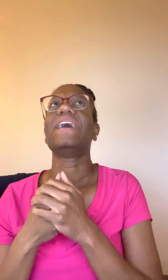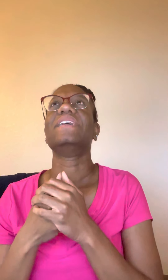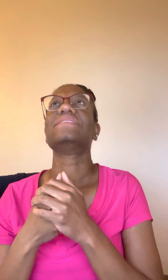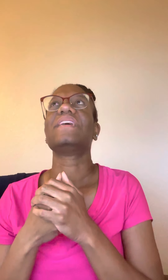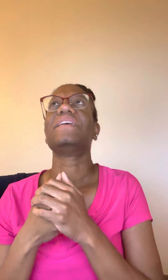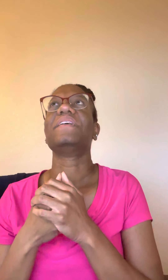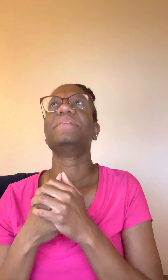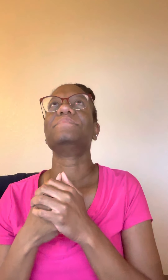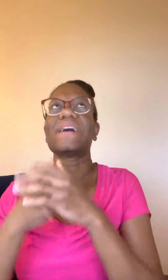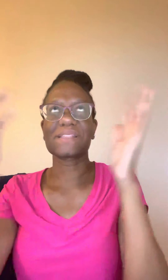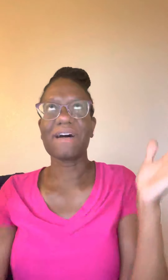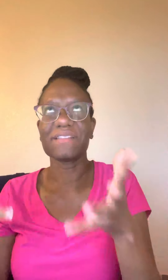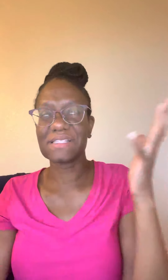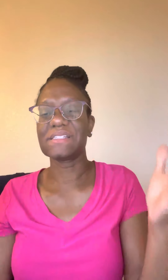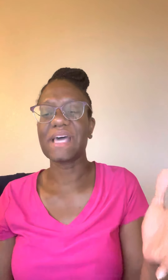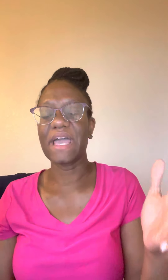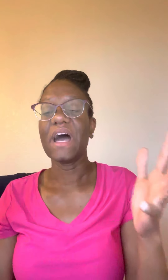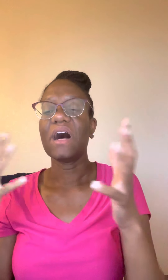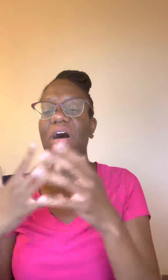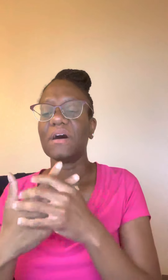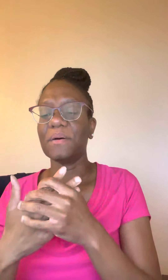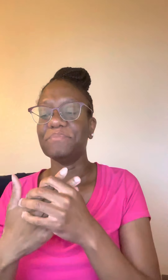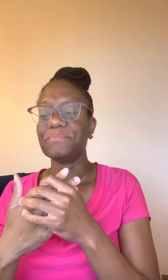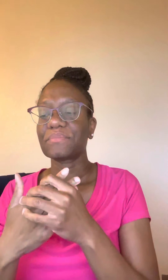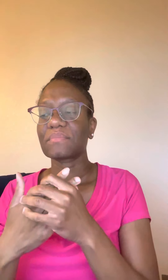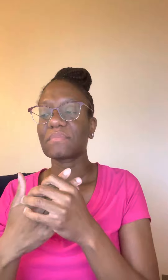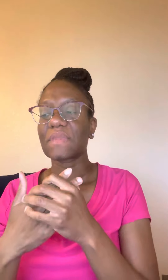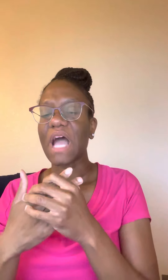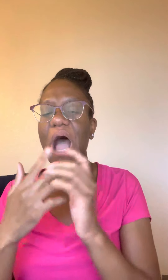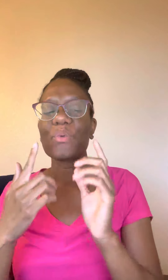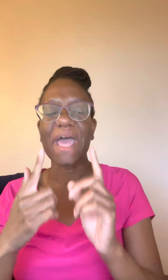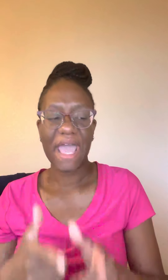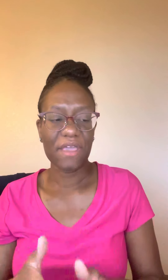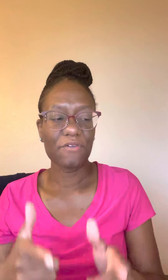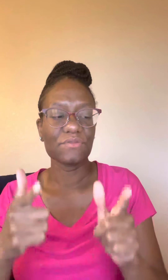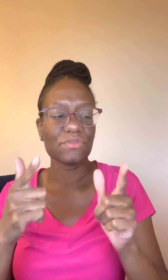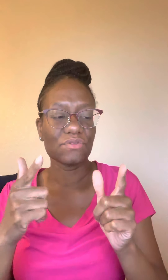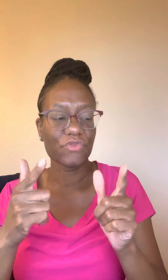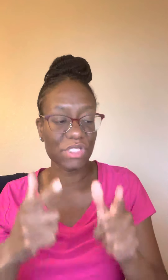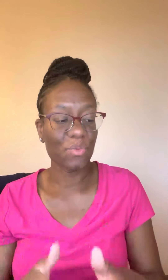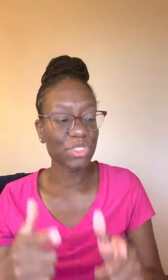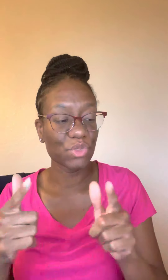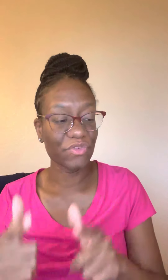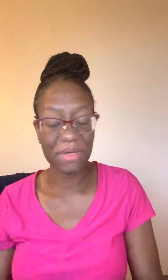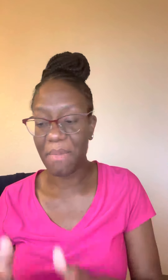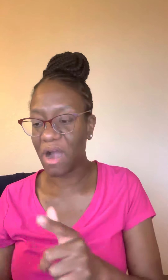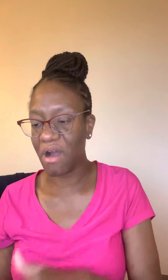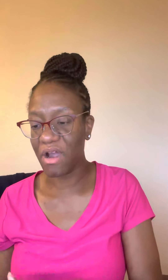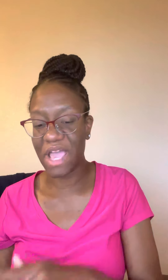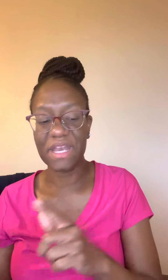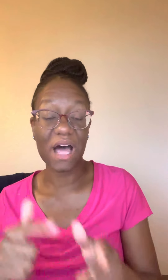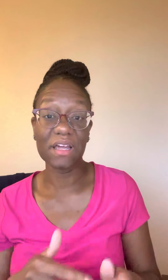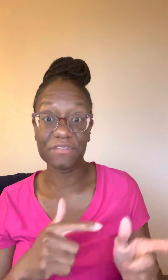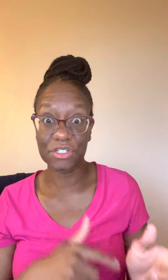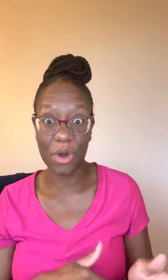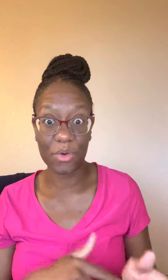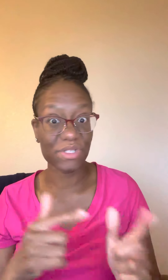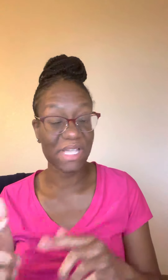And, um, I say all this to say, um, I would hate for someone to have hit my car and not left a note or said